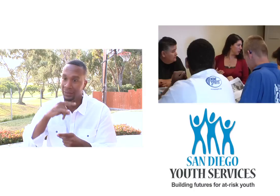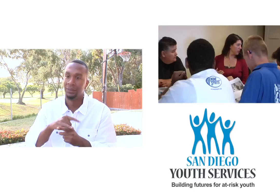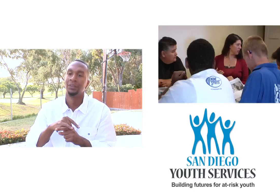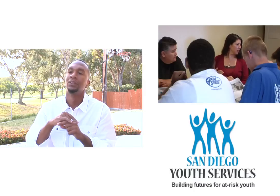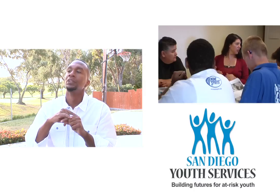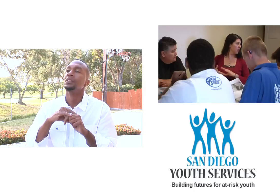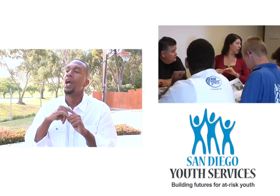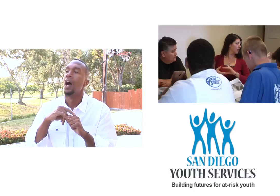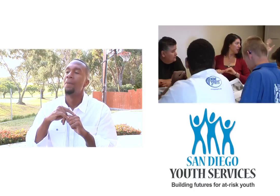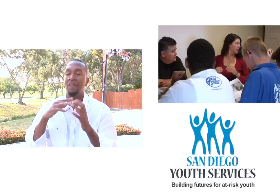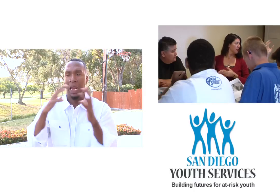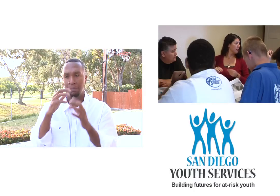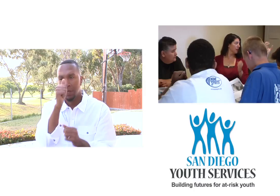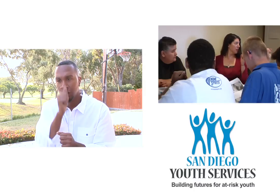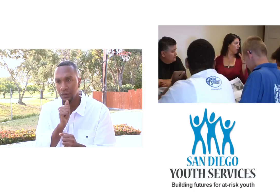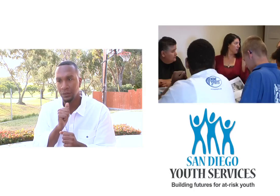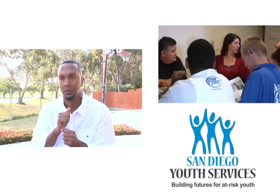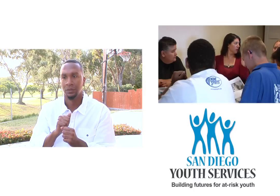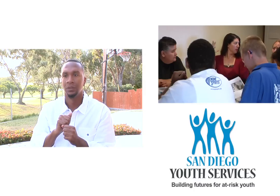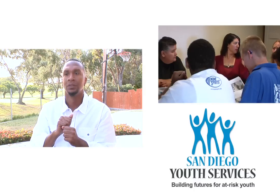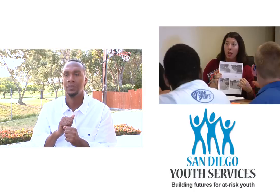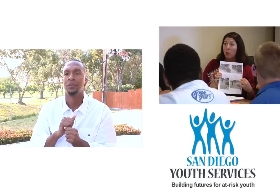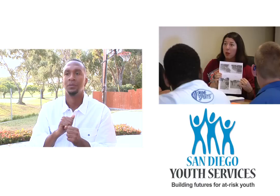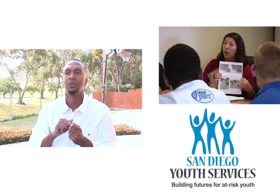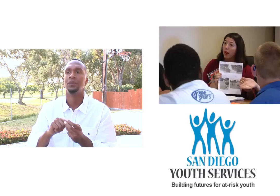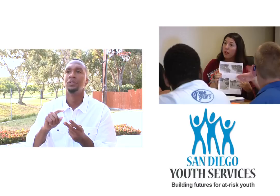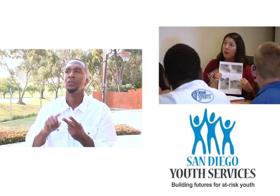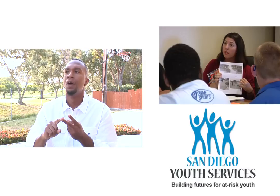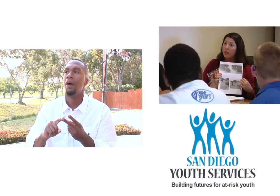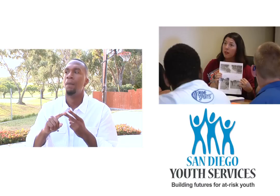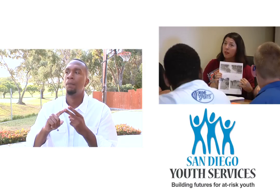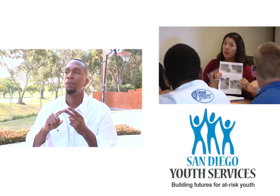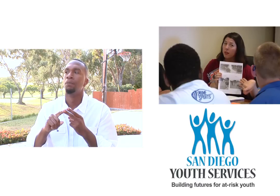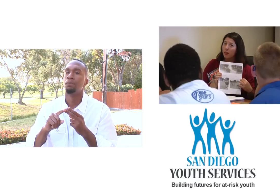Passion working for the kids, working with the kids, have a lot of patience dealing with the children,